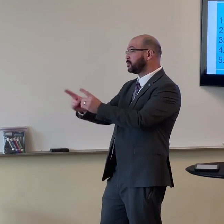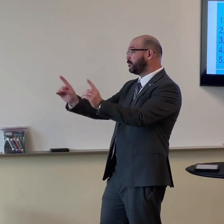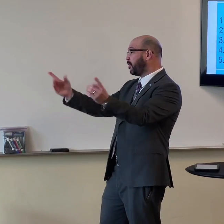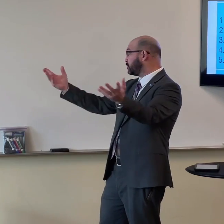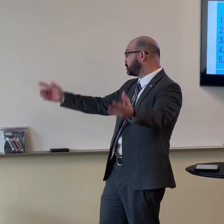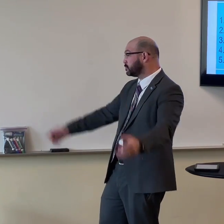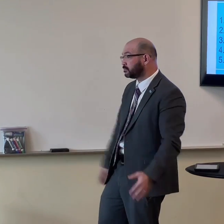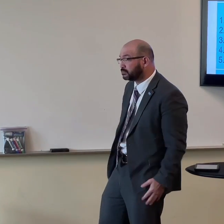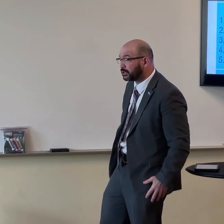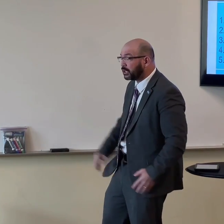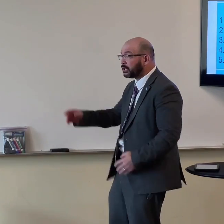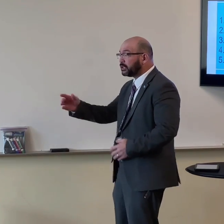Go ahead, you can get divorced.